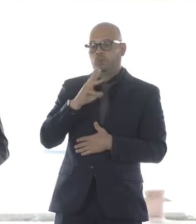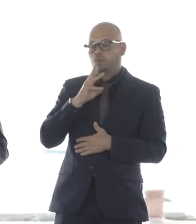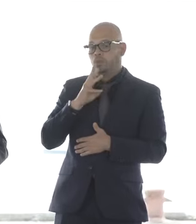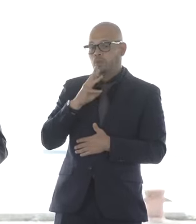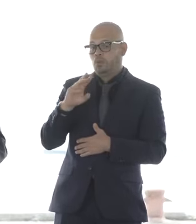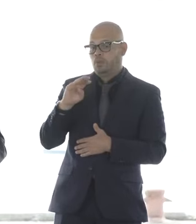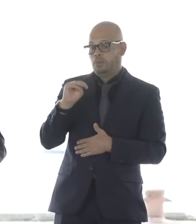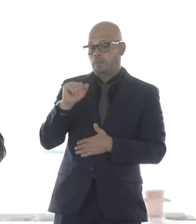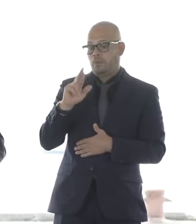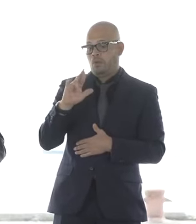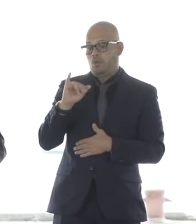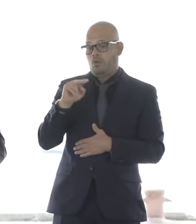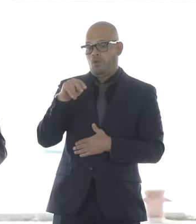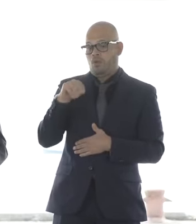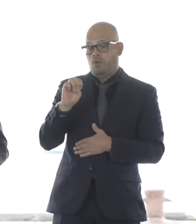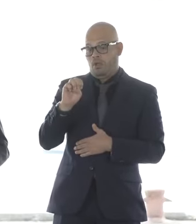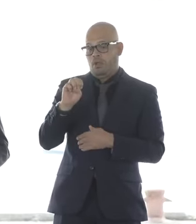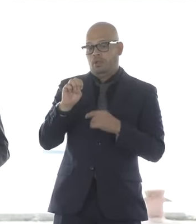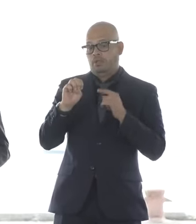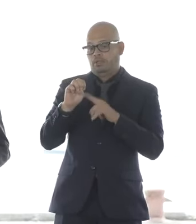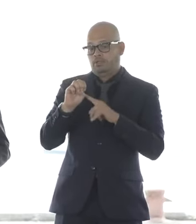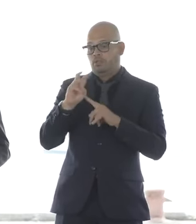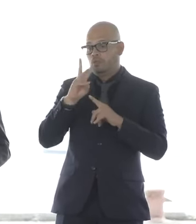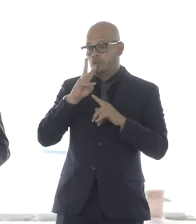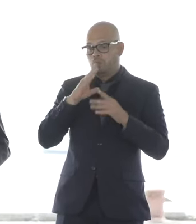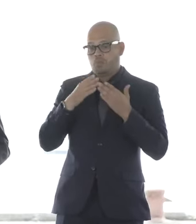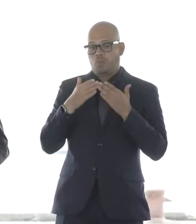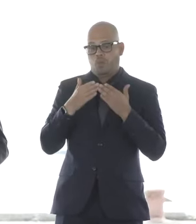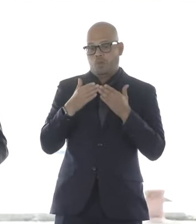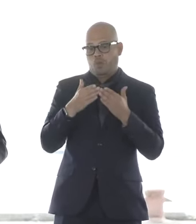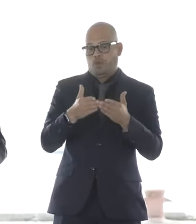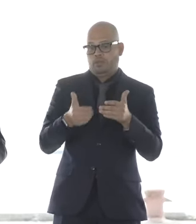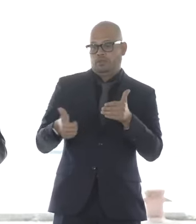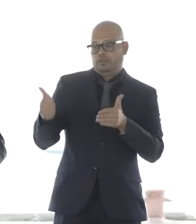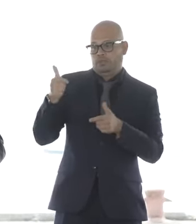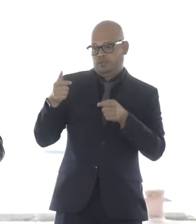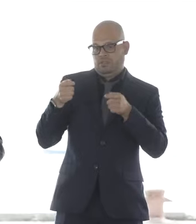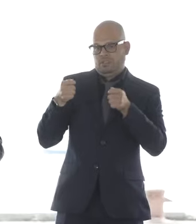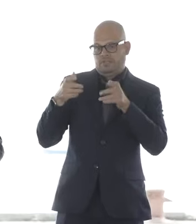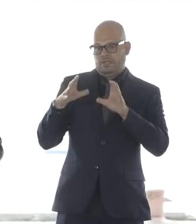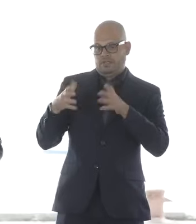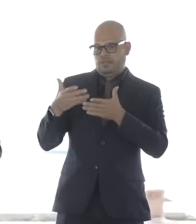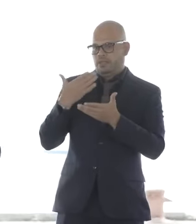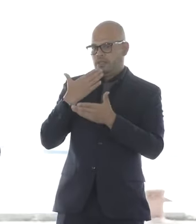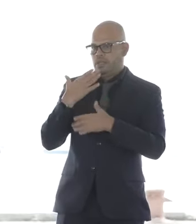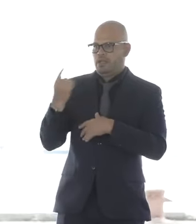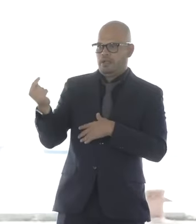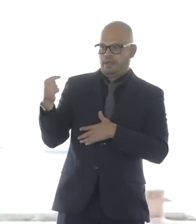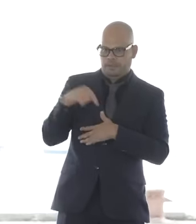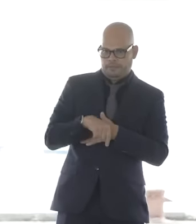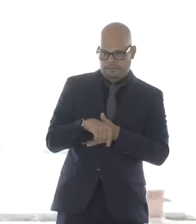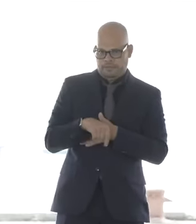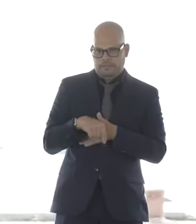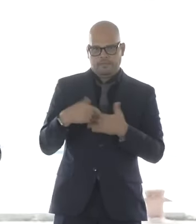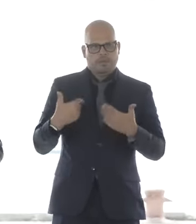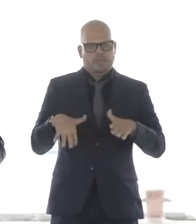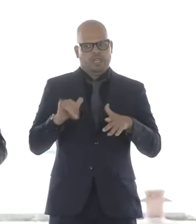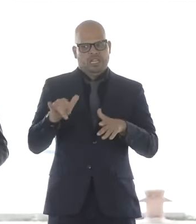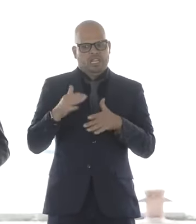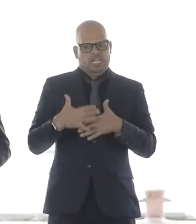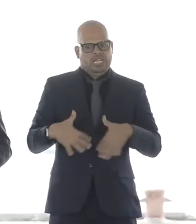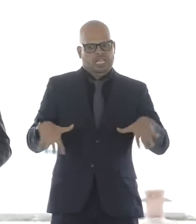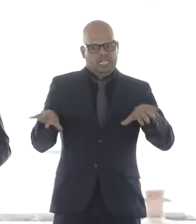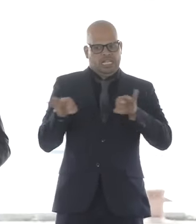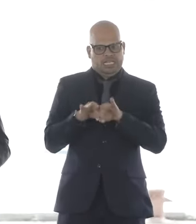But here today, they have a critical role in making this terminal happen, and we really appreciate their attendance today